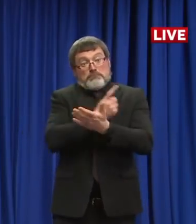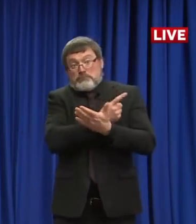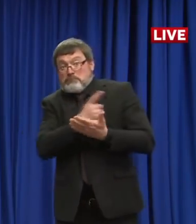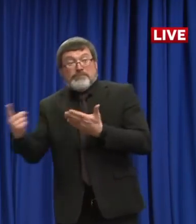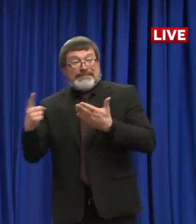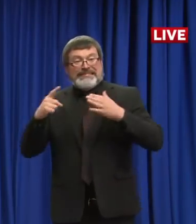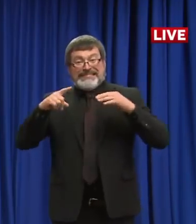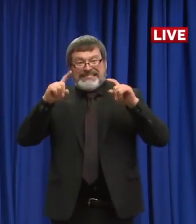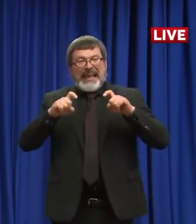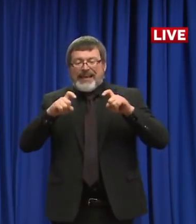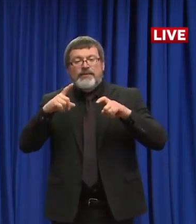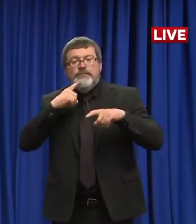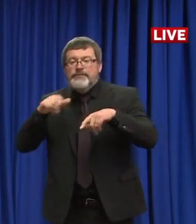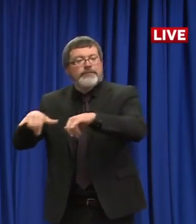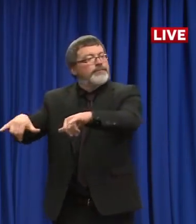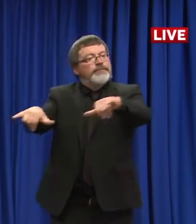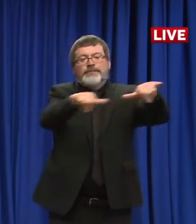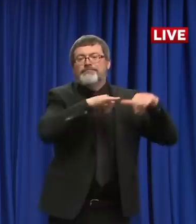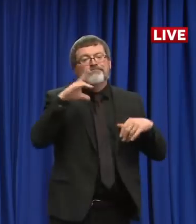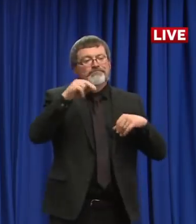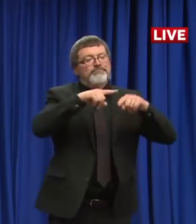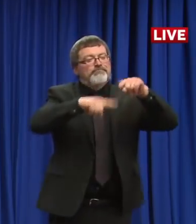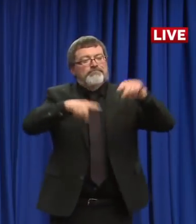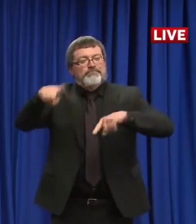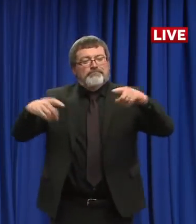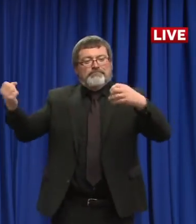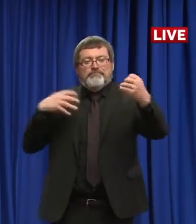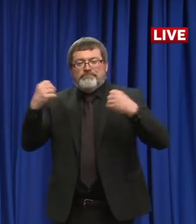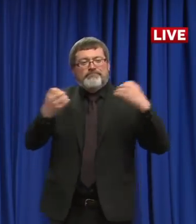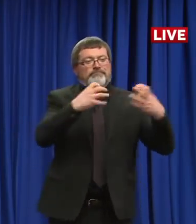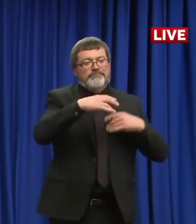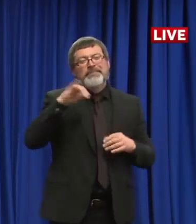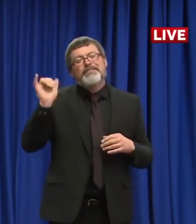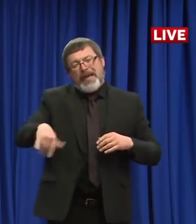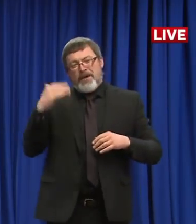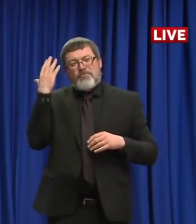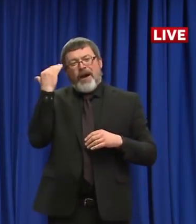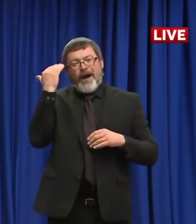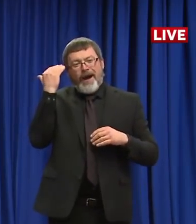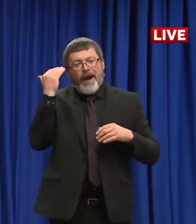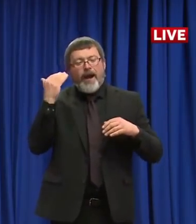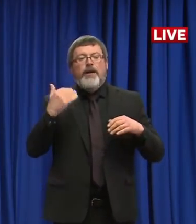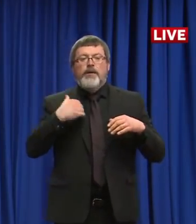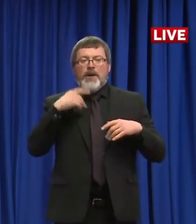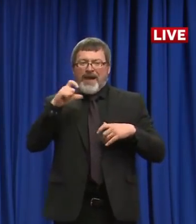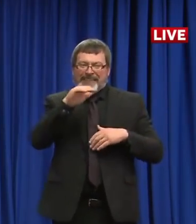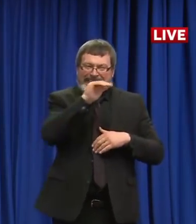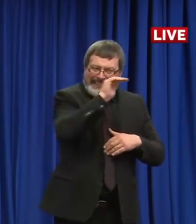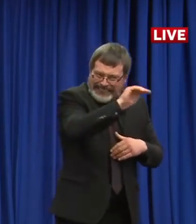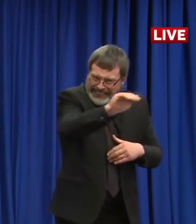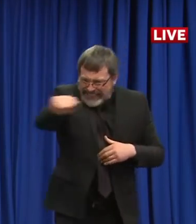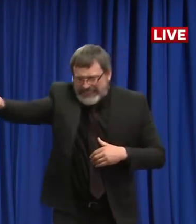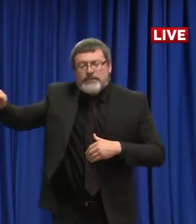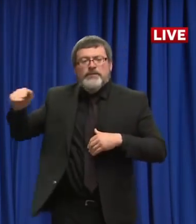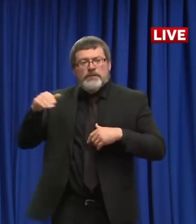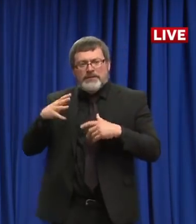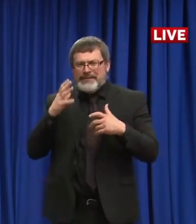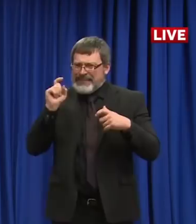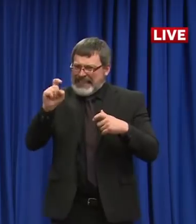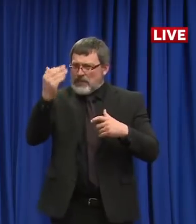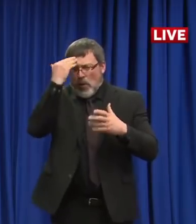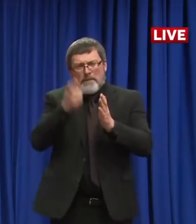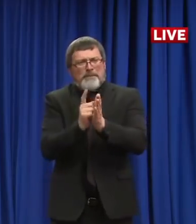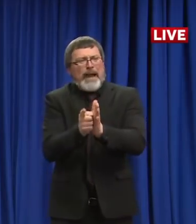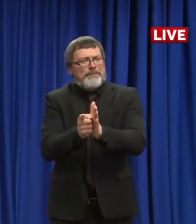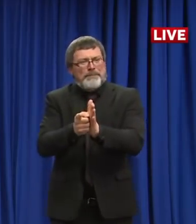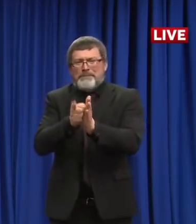steady trend in numbers going forward. And so this is a one situation where our different state public health departments are working